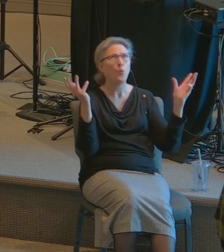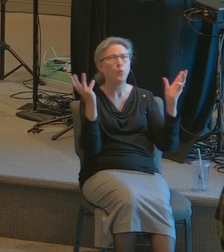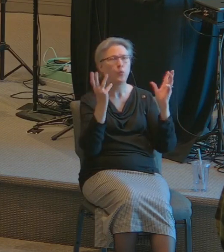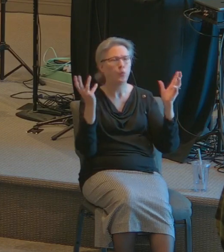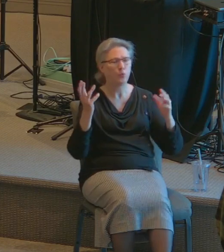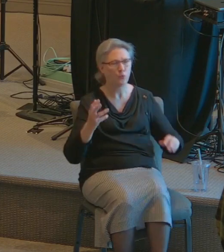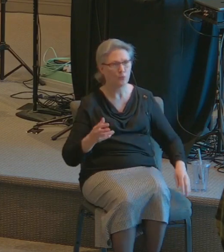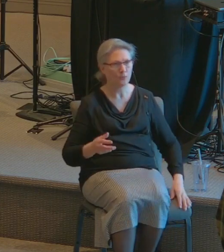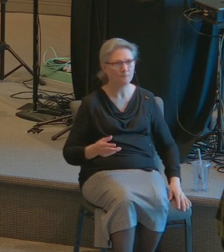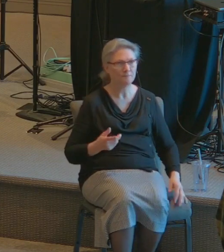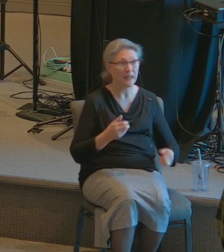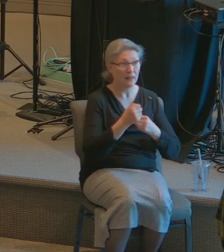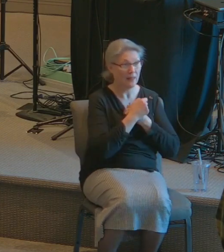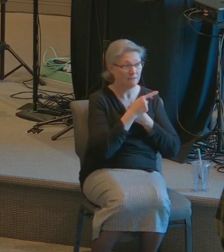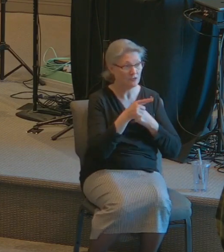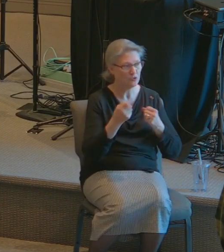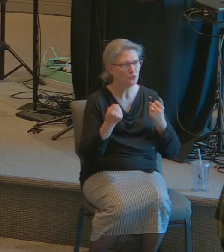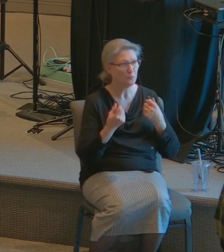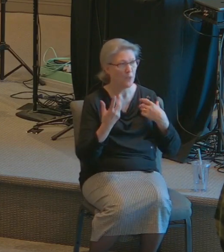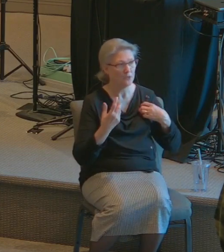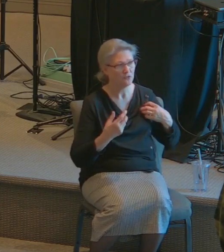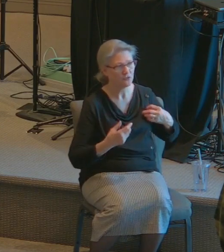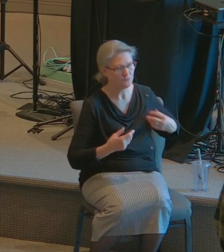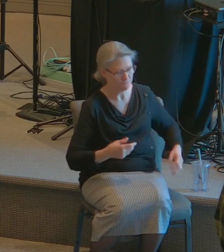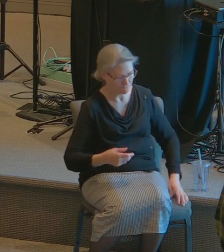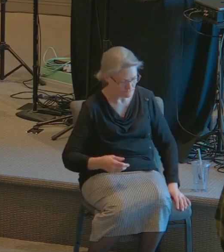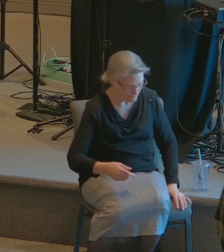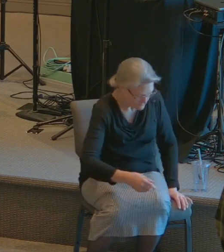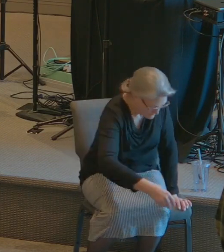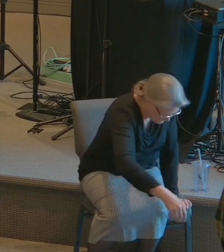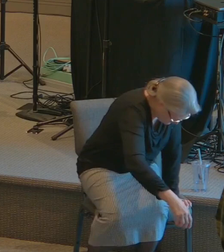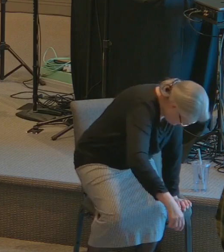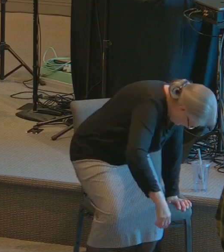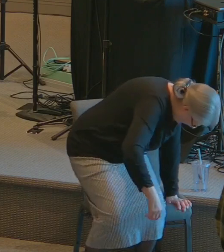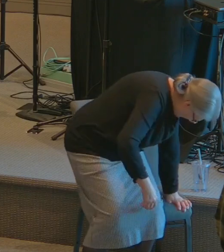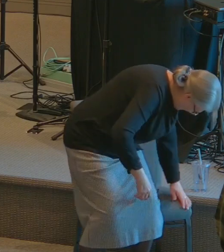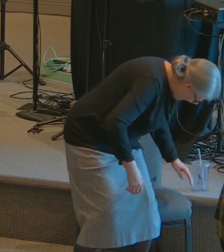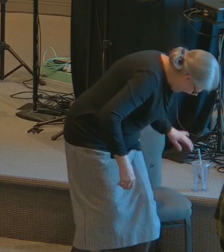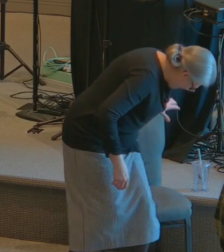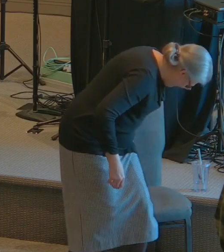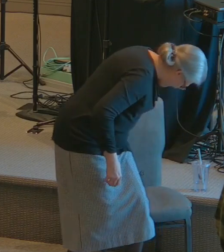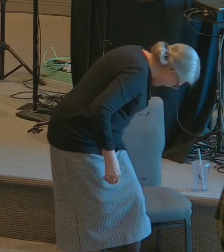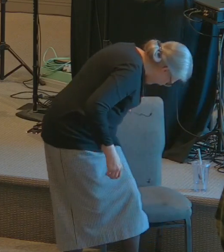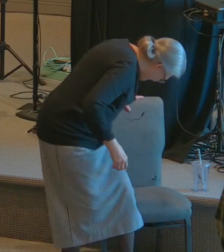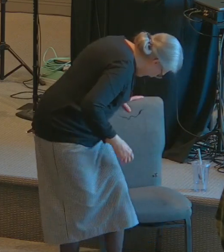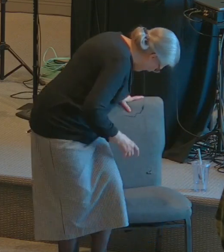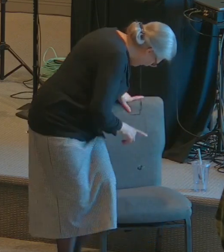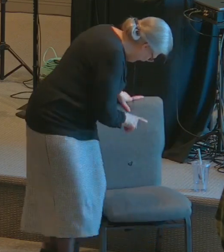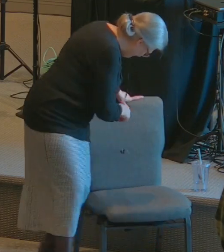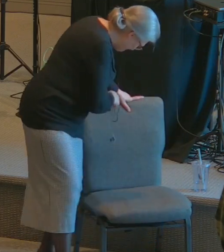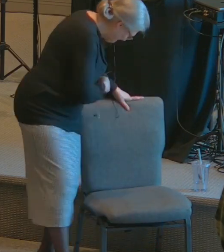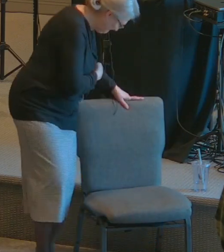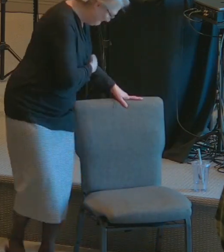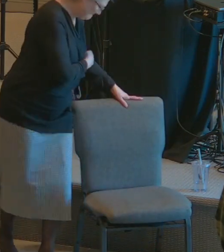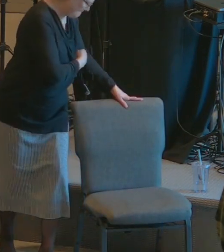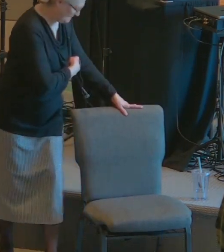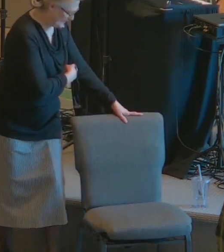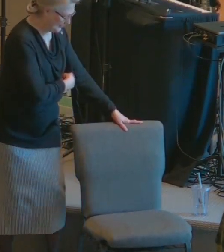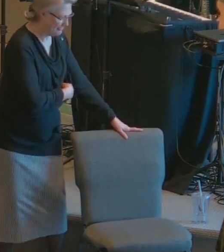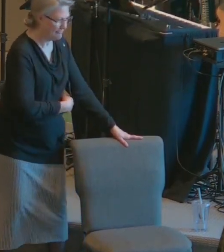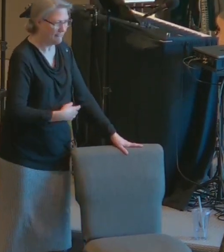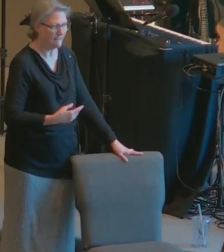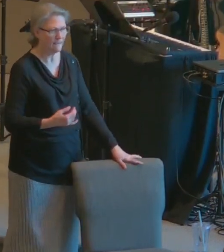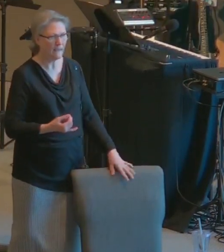he loves you so much as an individual I am not talking to a